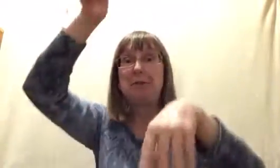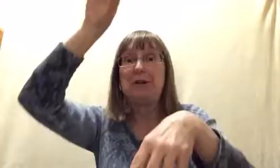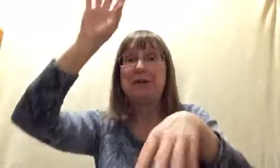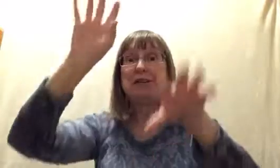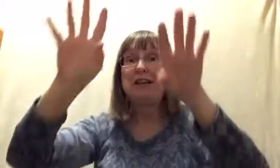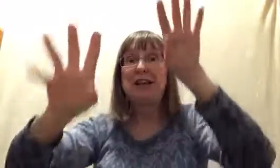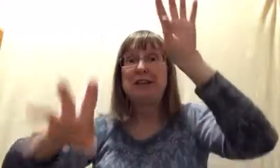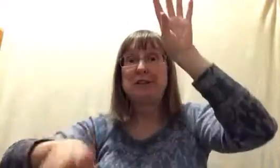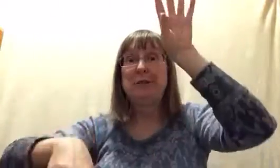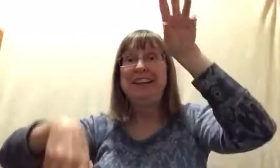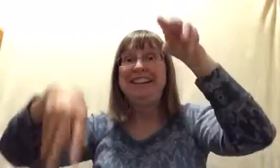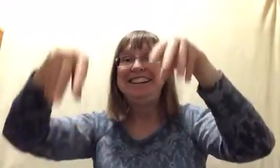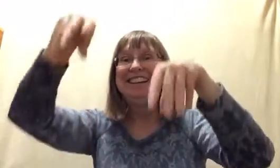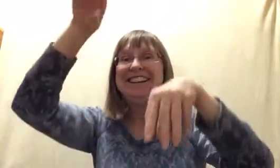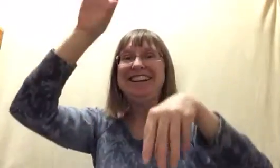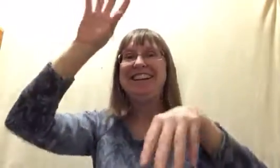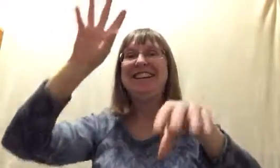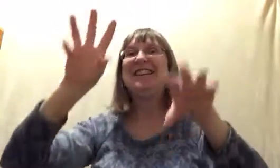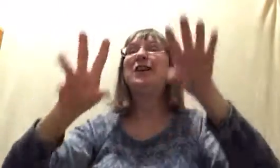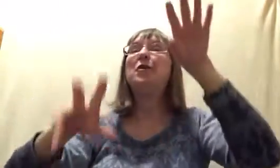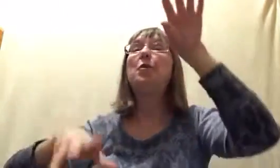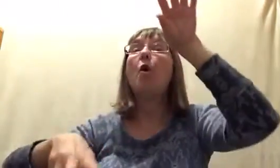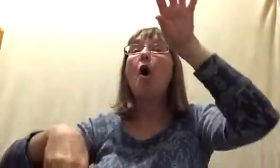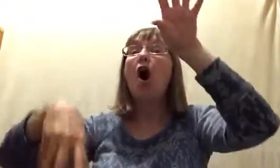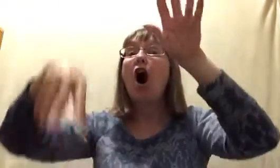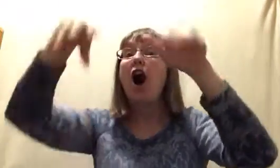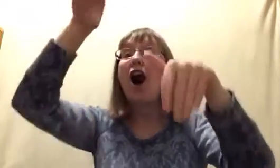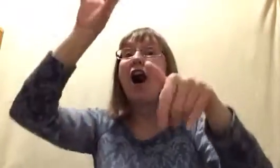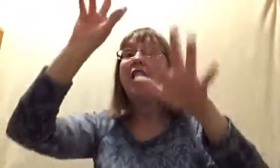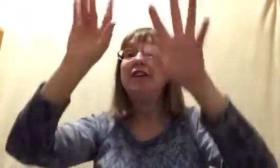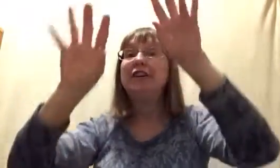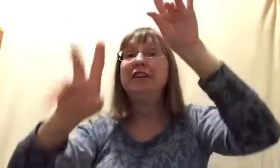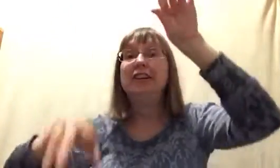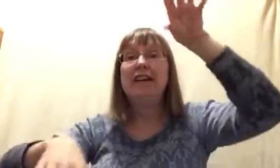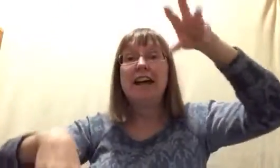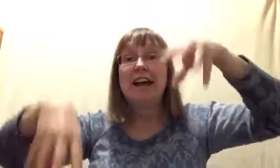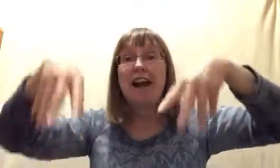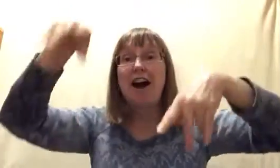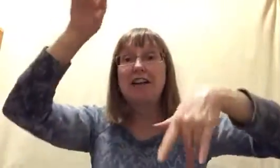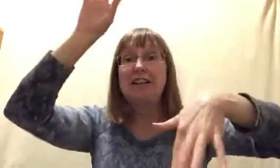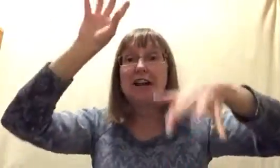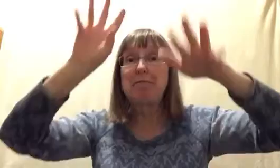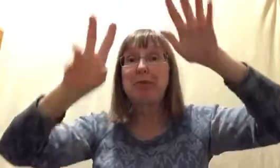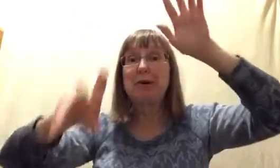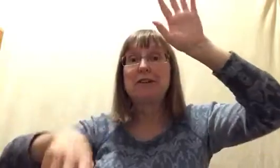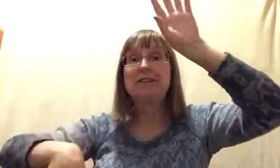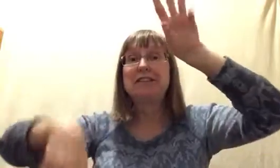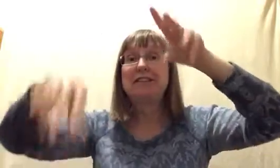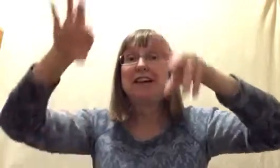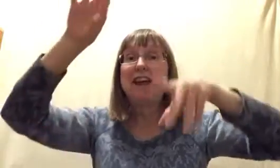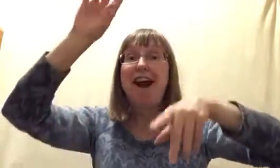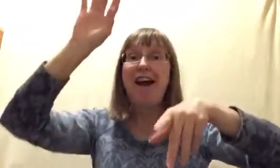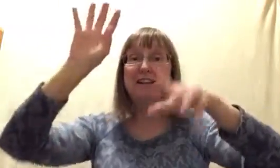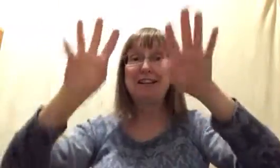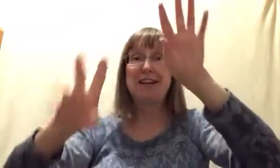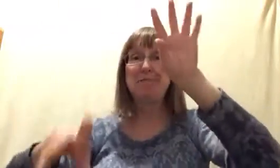squiggling in the water. An octopus, an octopus,